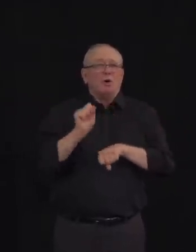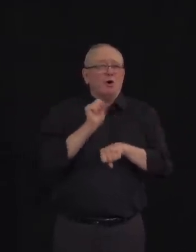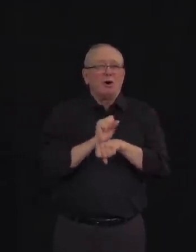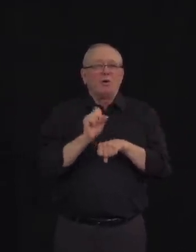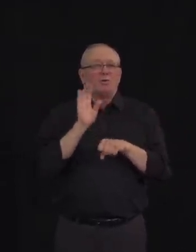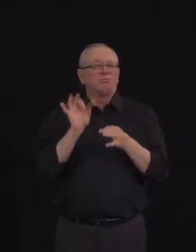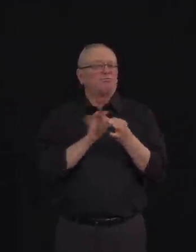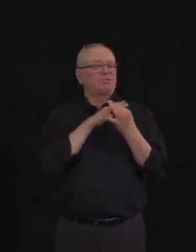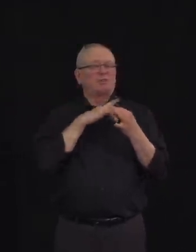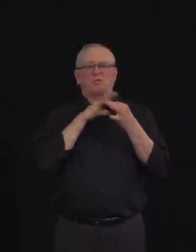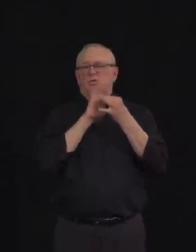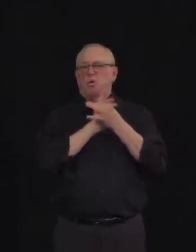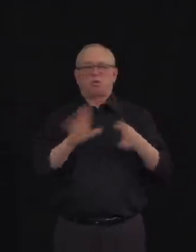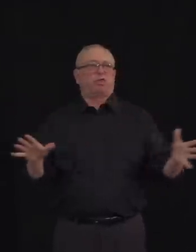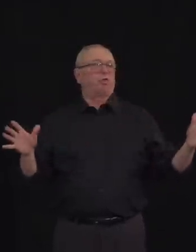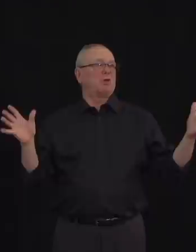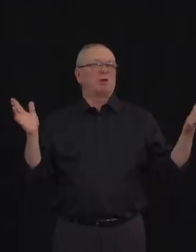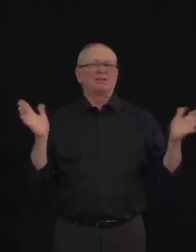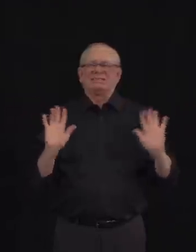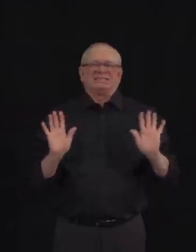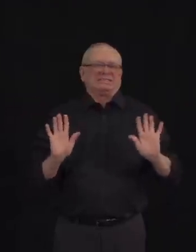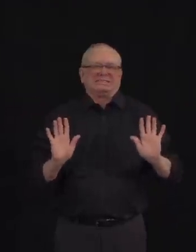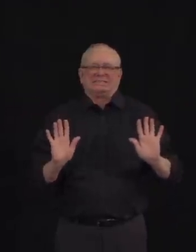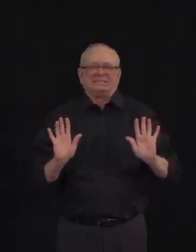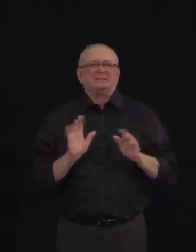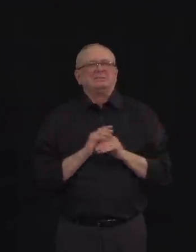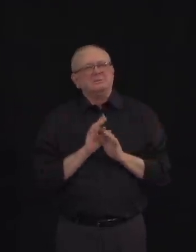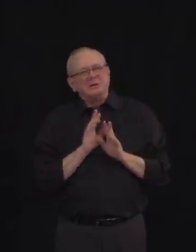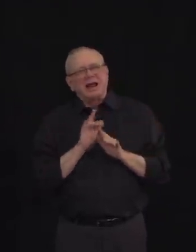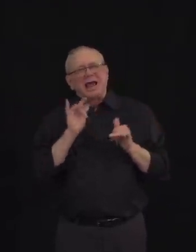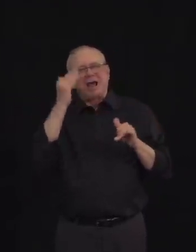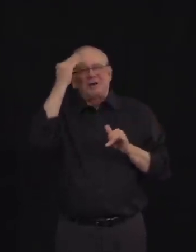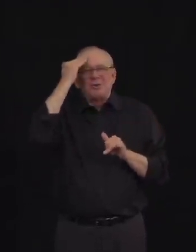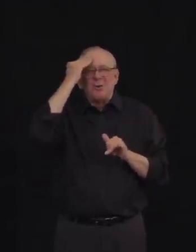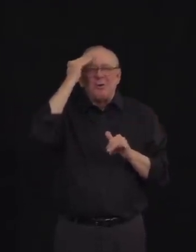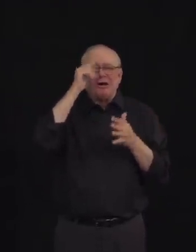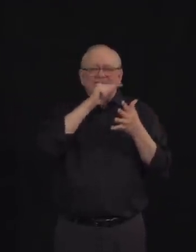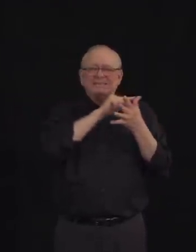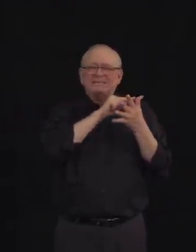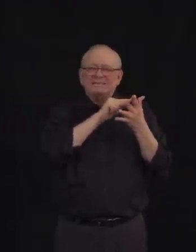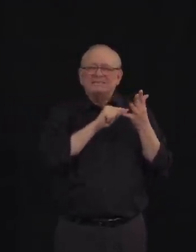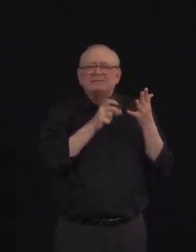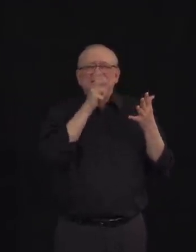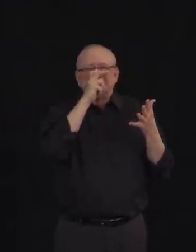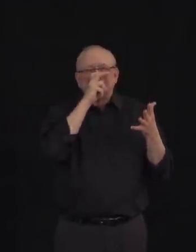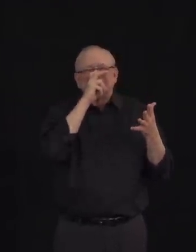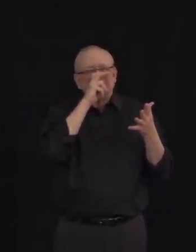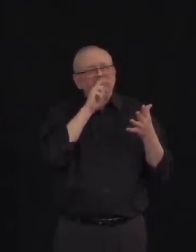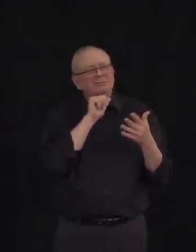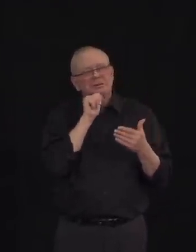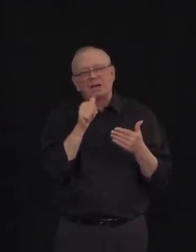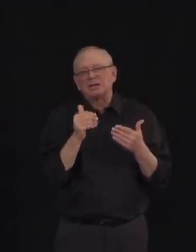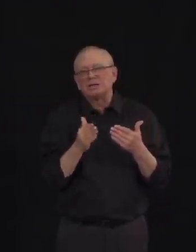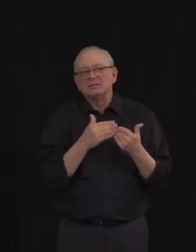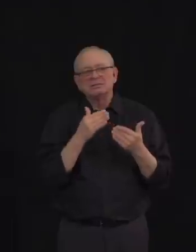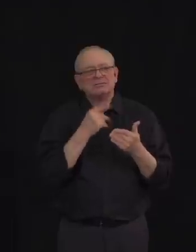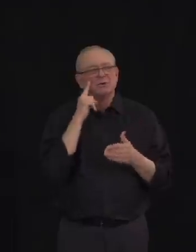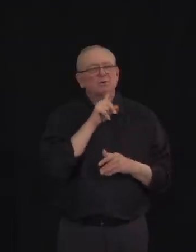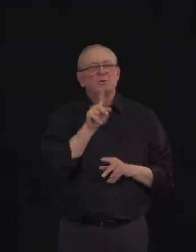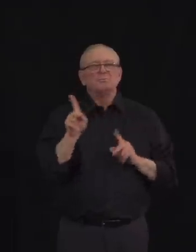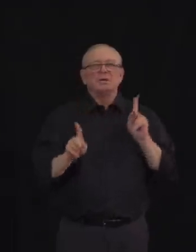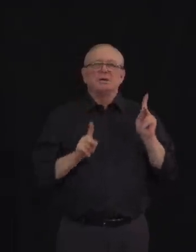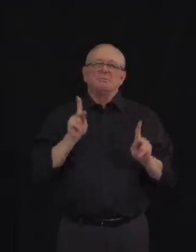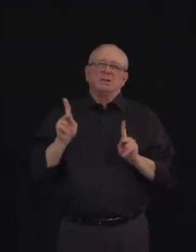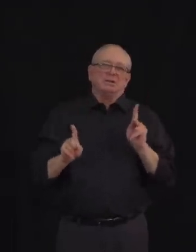we know that these restrictions are not easy, that they are causing hardship and that we are making plans